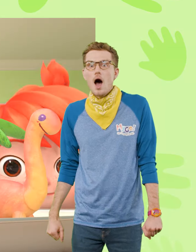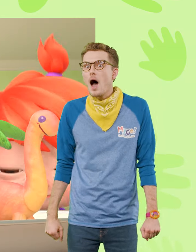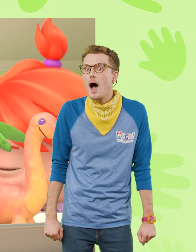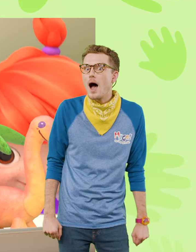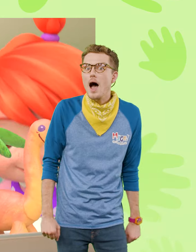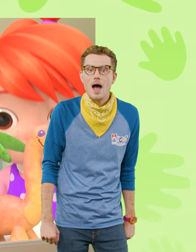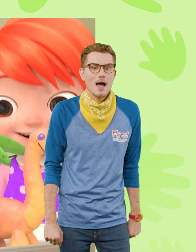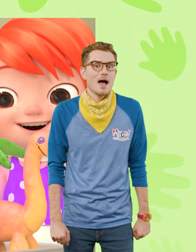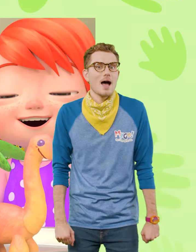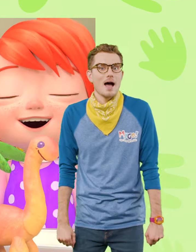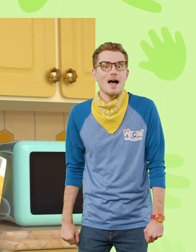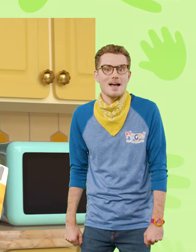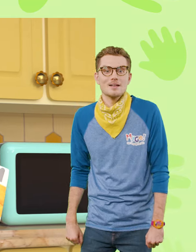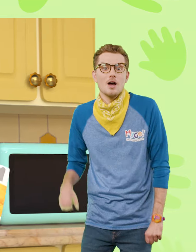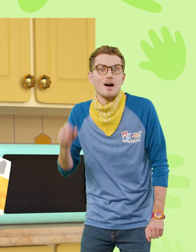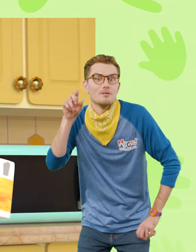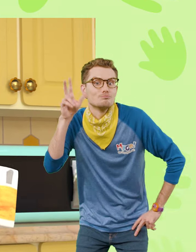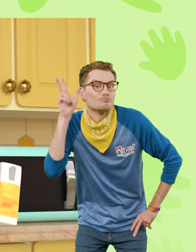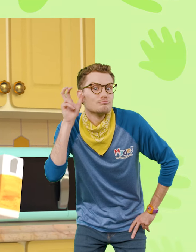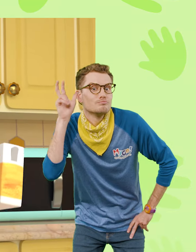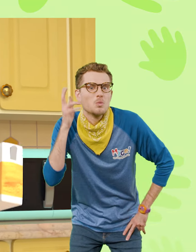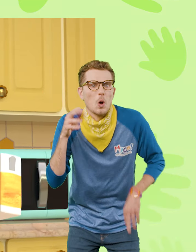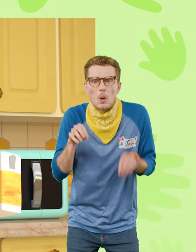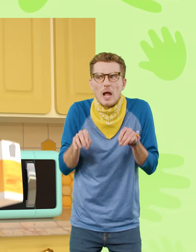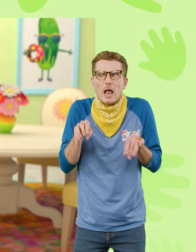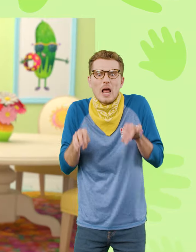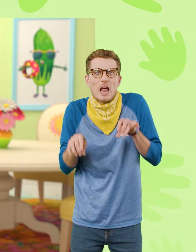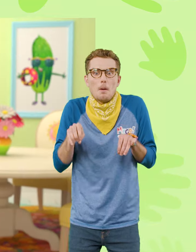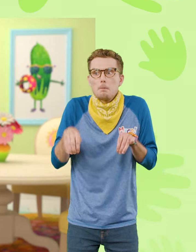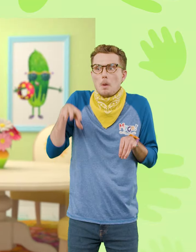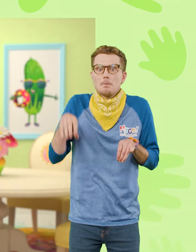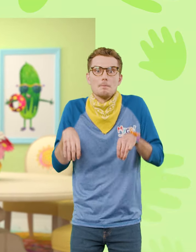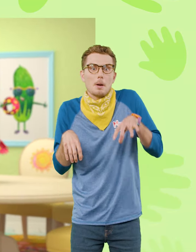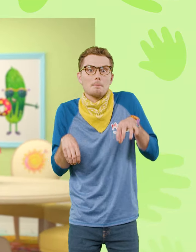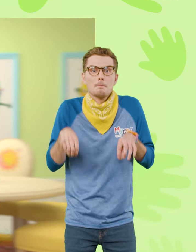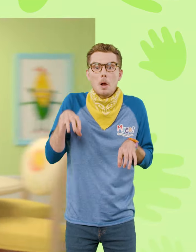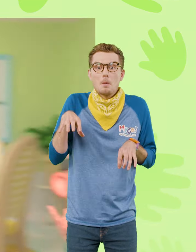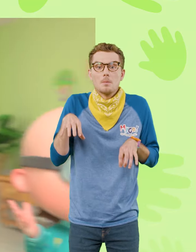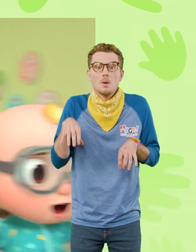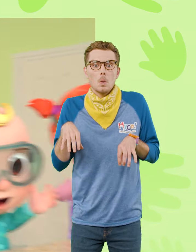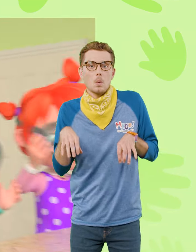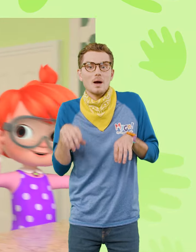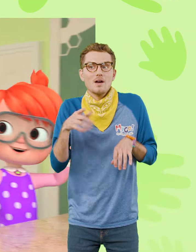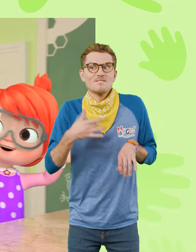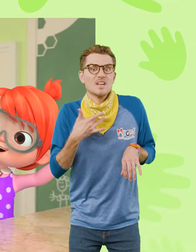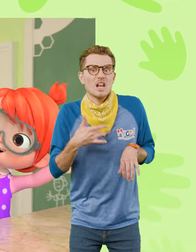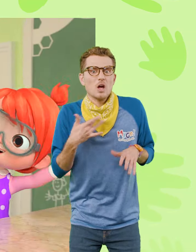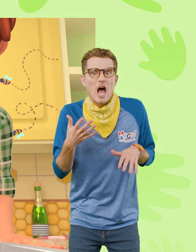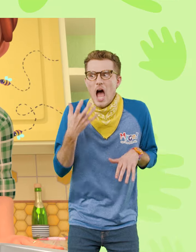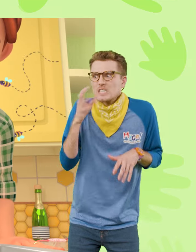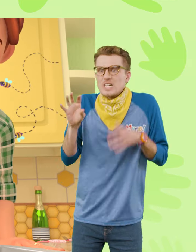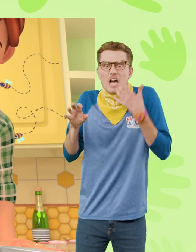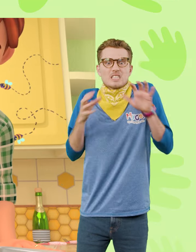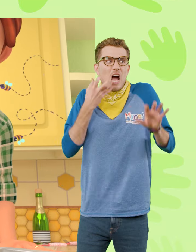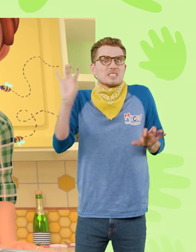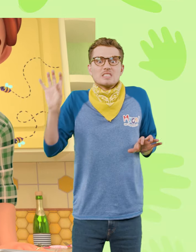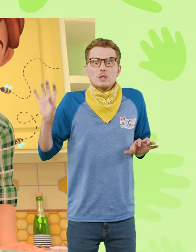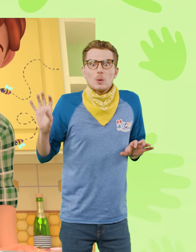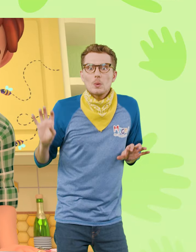Can you feel it, hot hot hot?